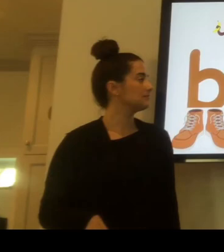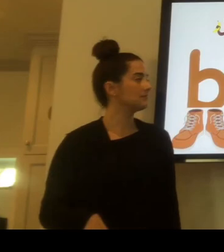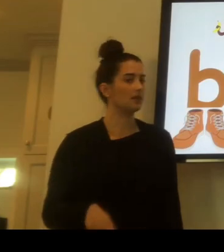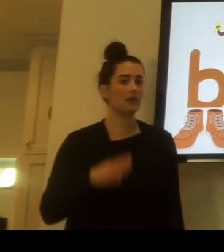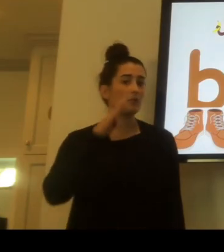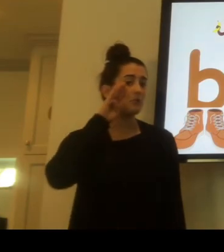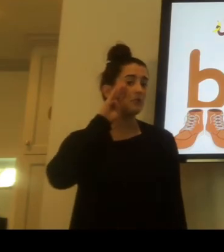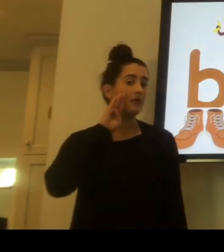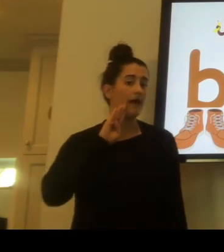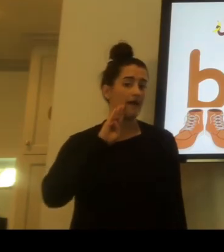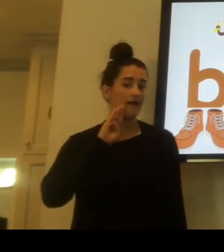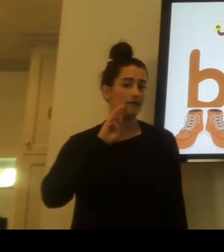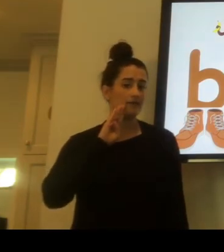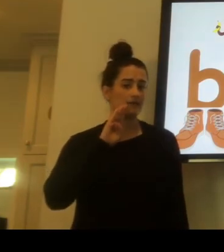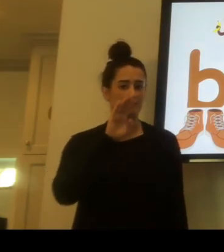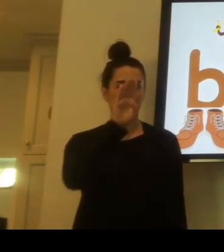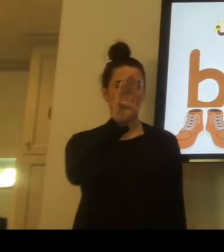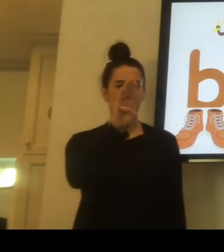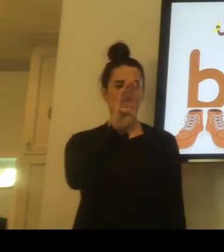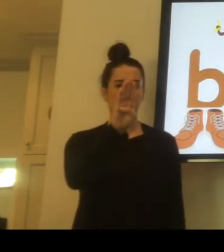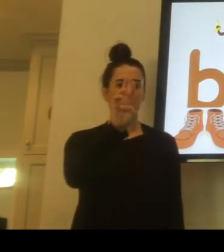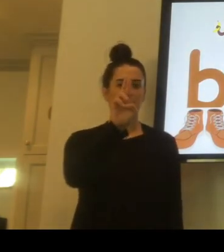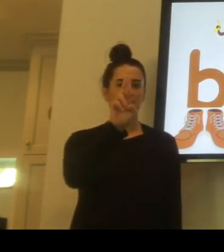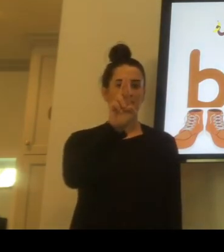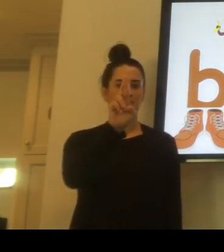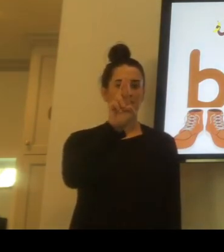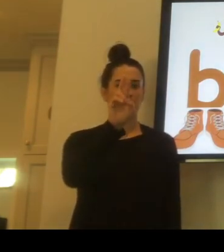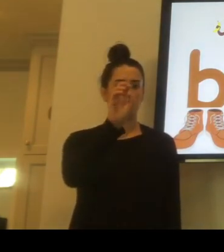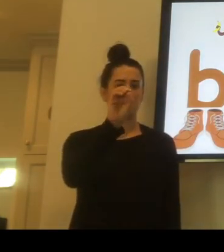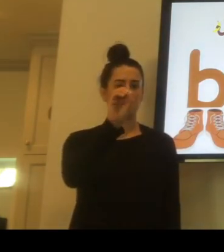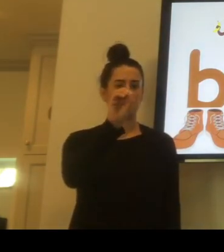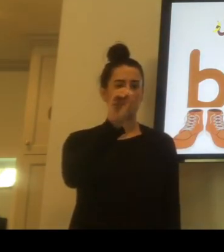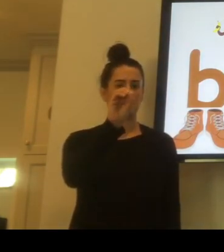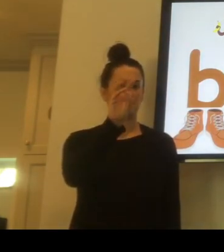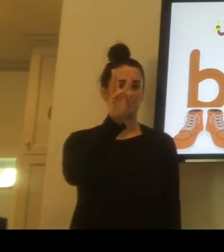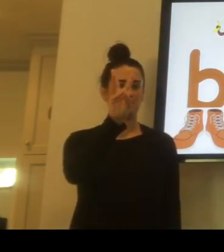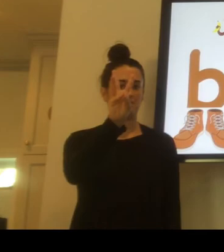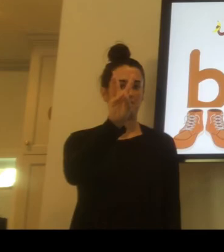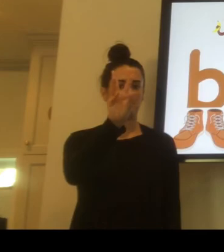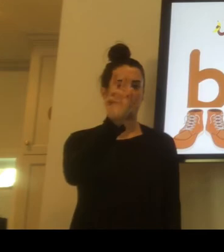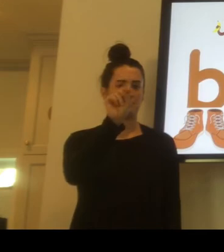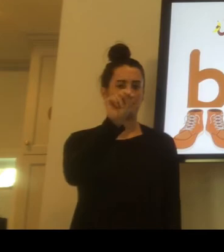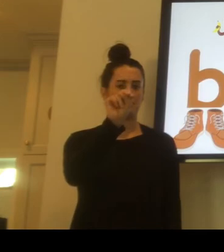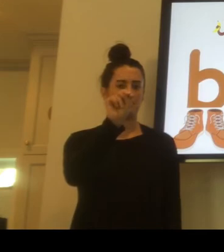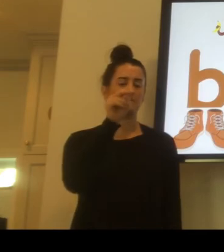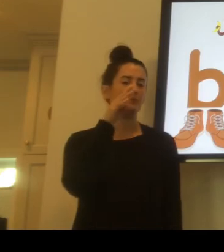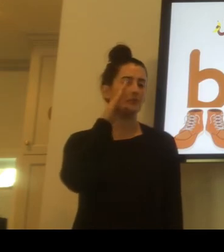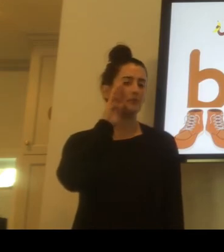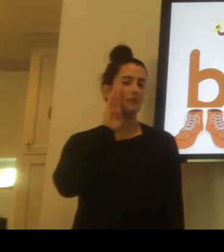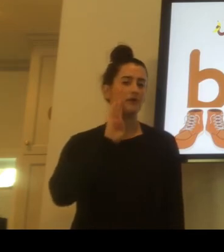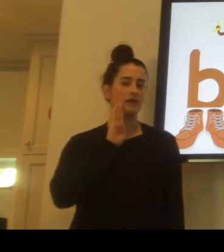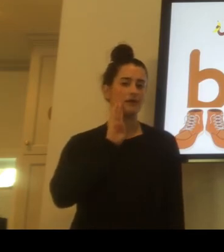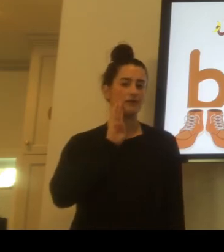Brown. B-R-O-W-N. Brown.